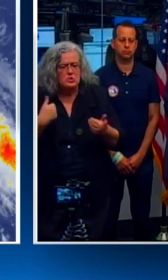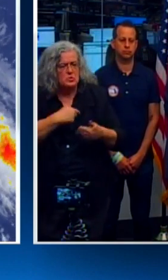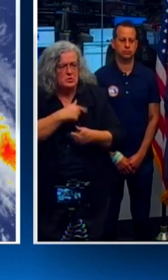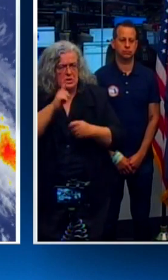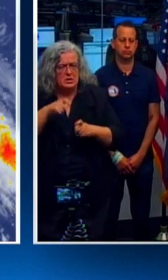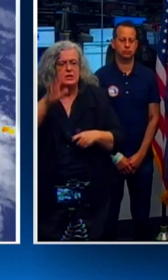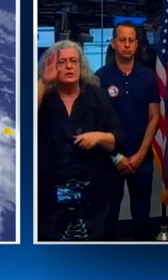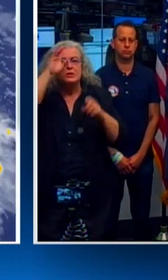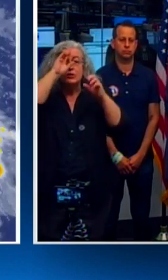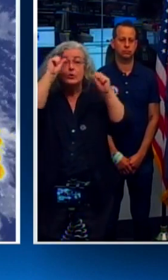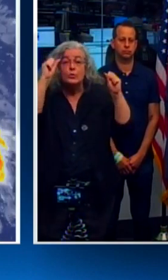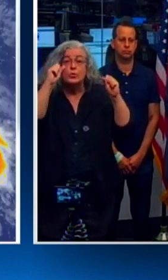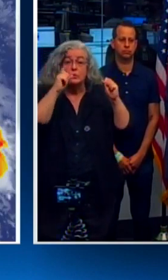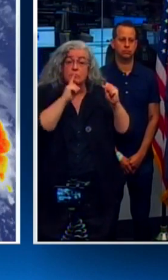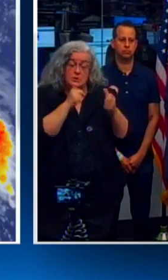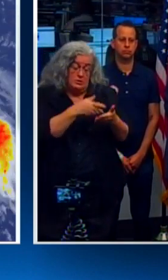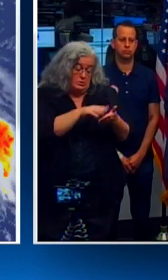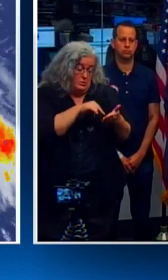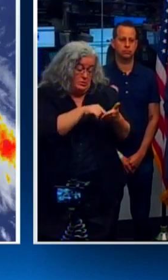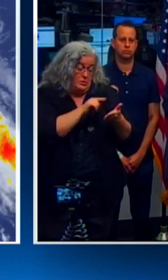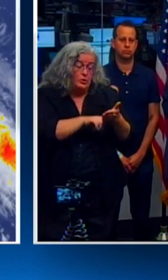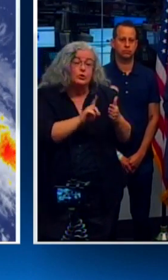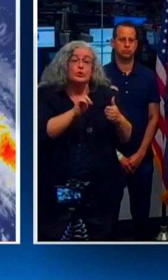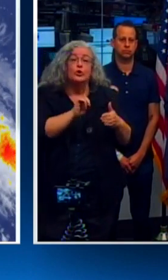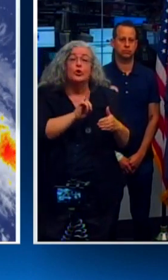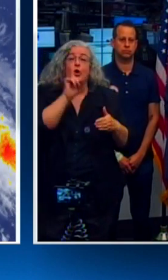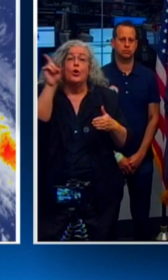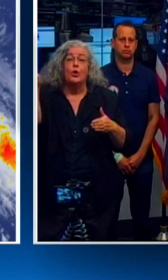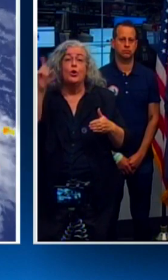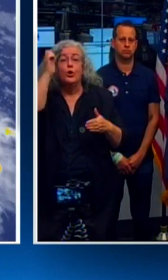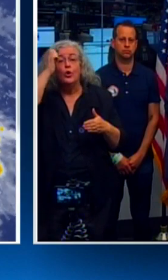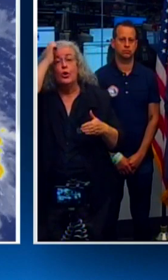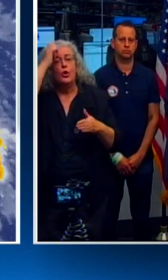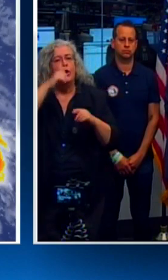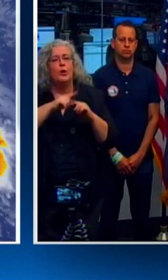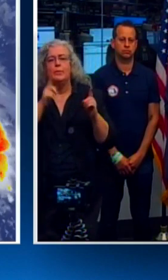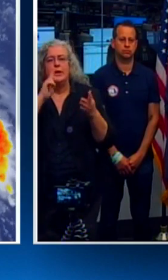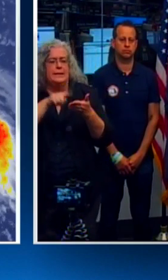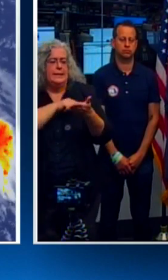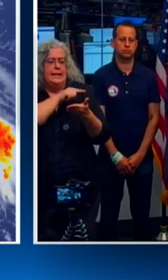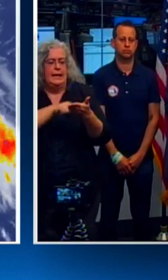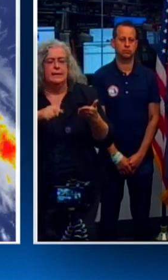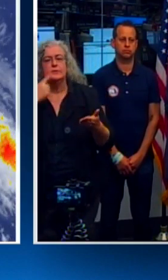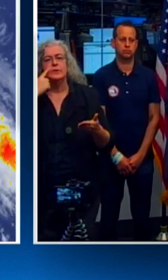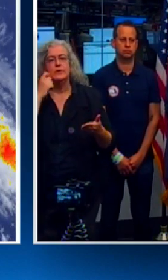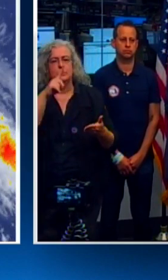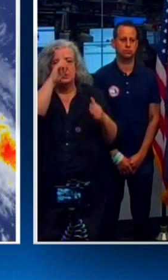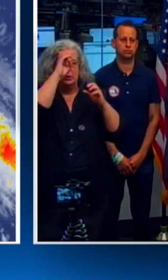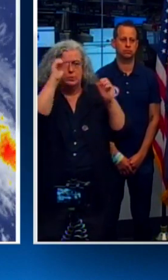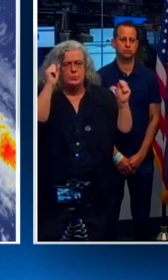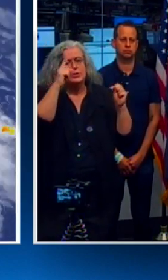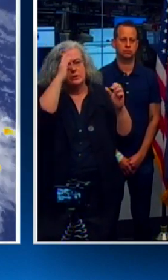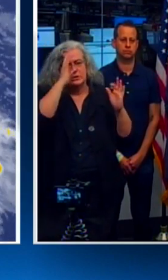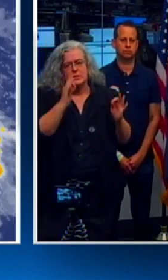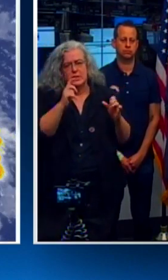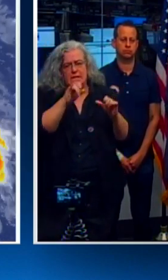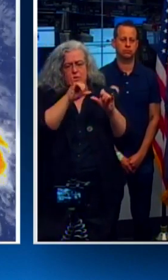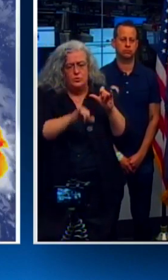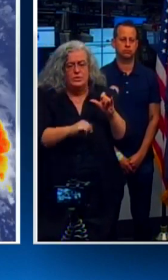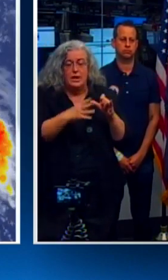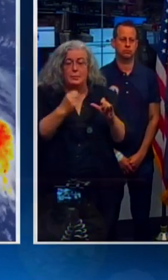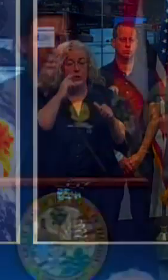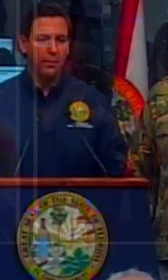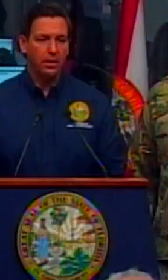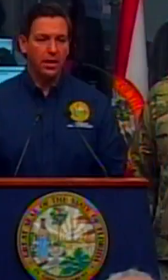was scheduled to leave the country, and has canceled that trip because I think the administration recognizes that this is a really, really serious event.